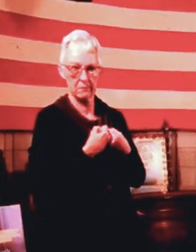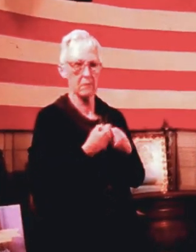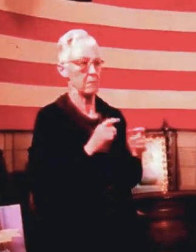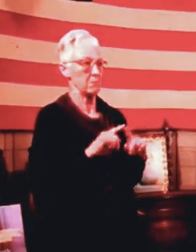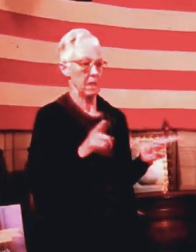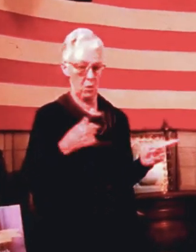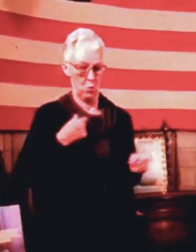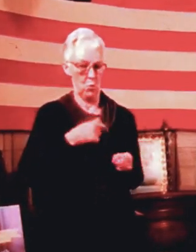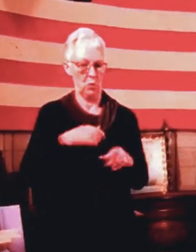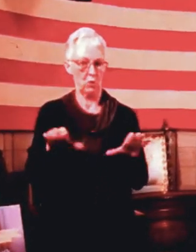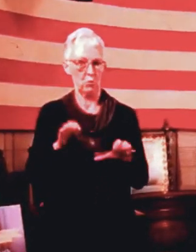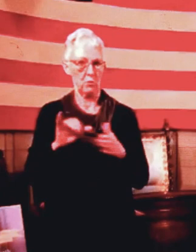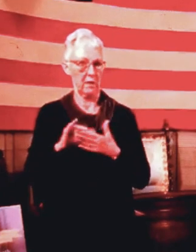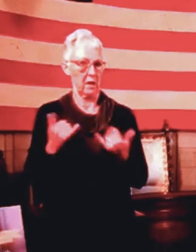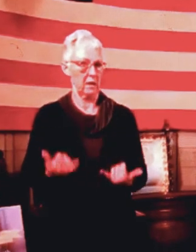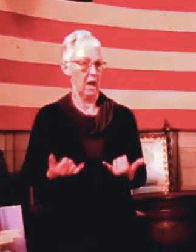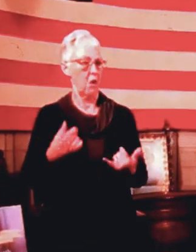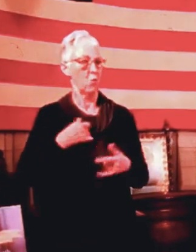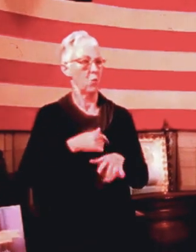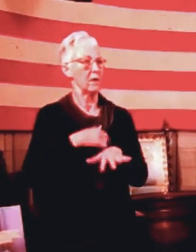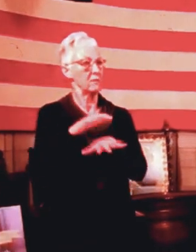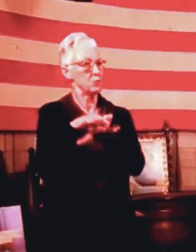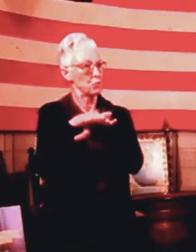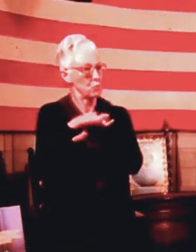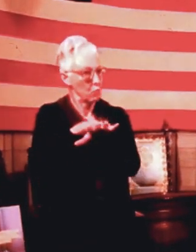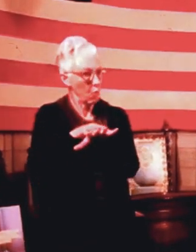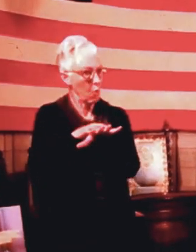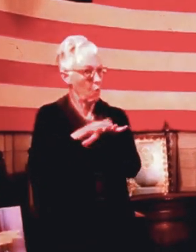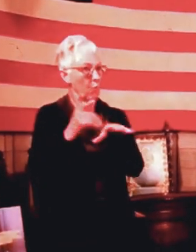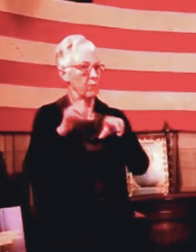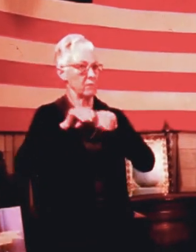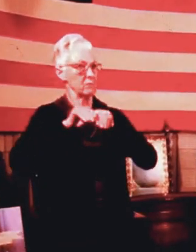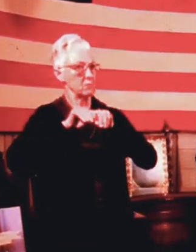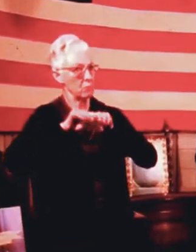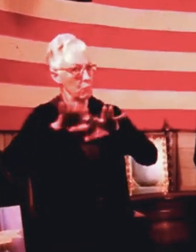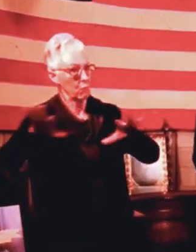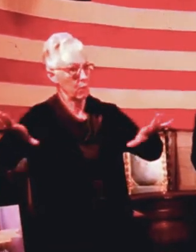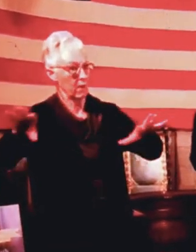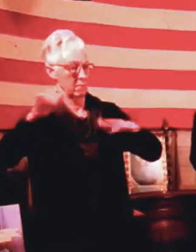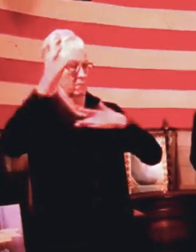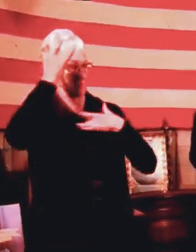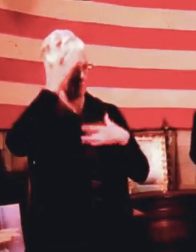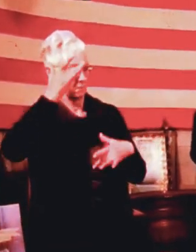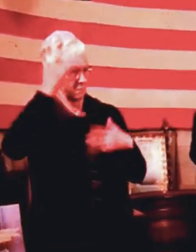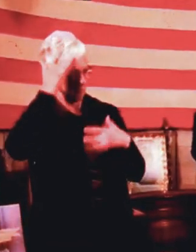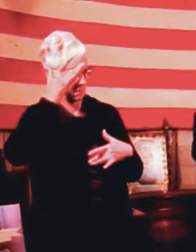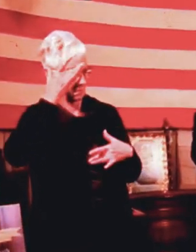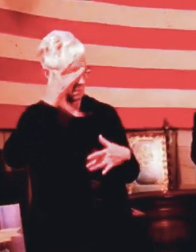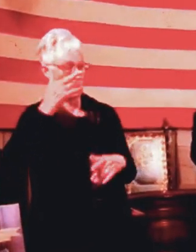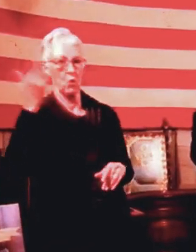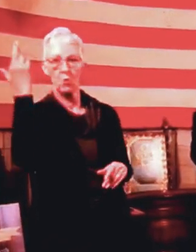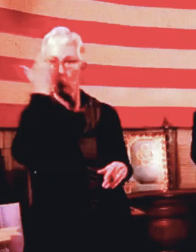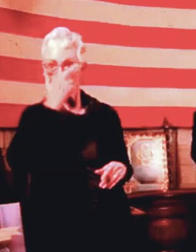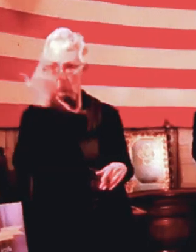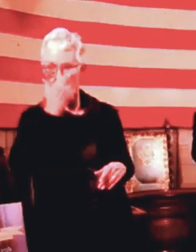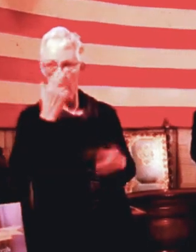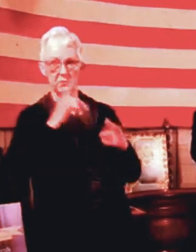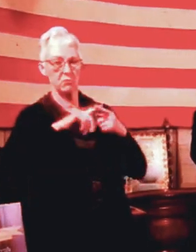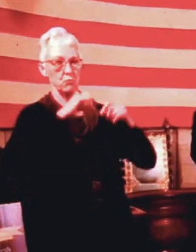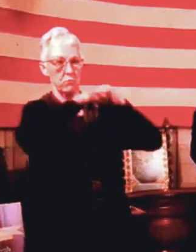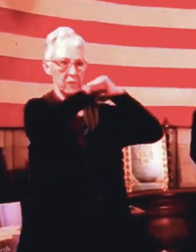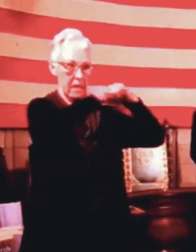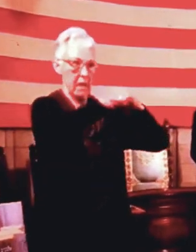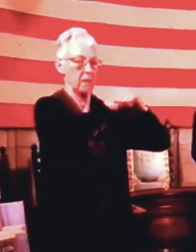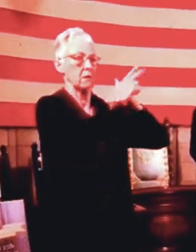place. Now, we did that for a good reason, right? We wanted to make sure that the health care system didn't get overwhelmed. And we didn't know how this was all